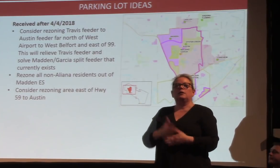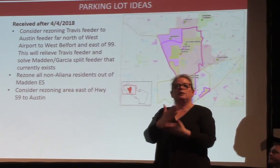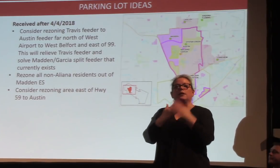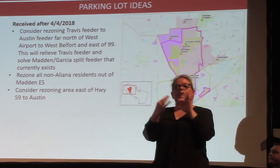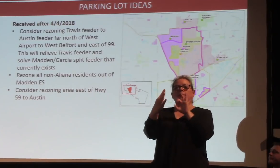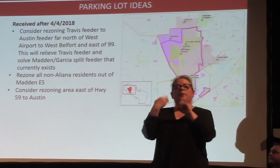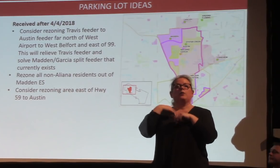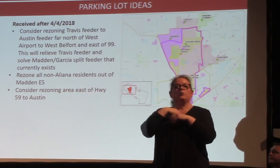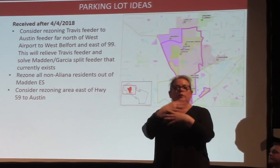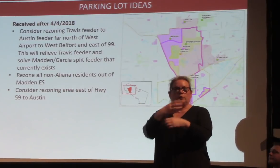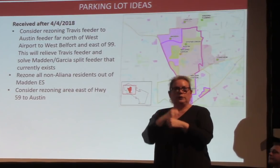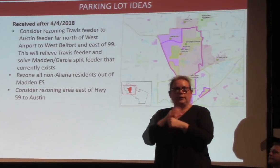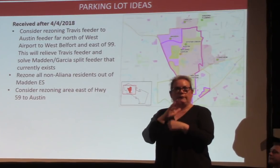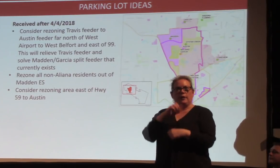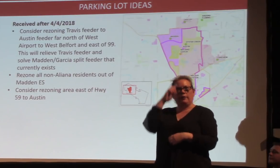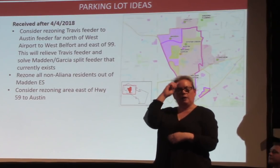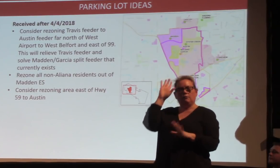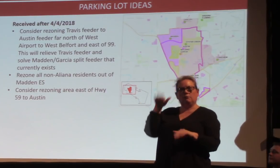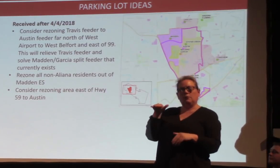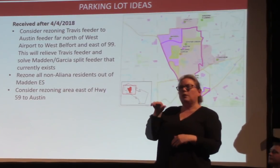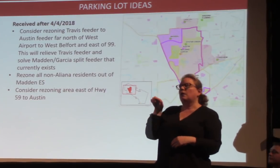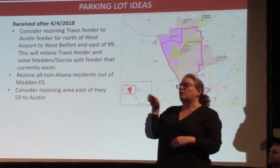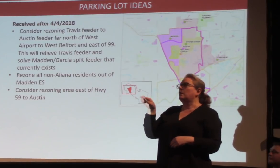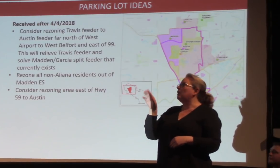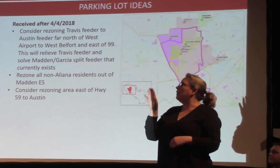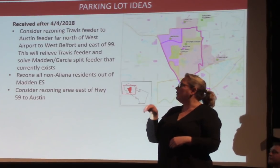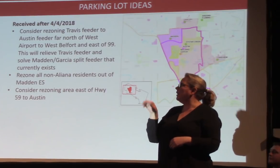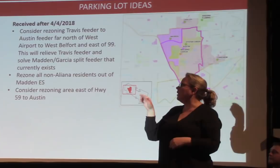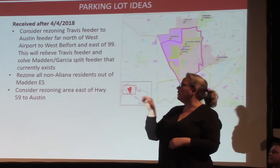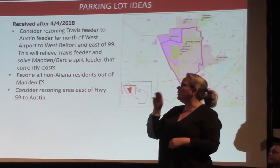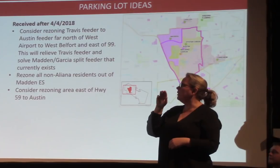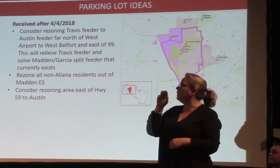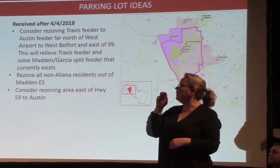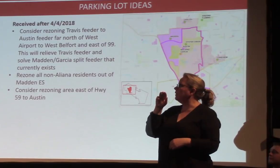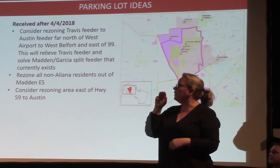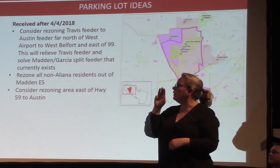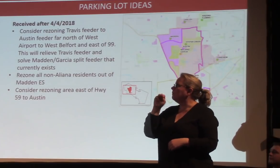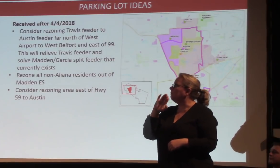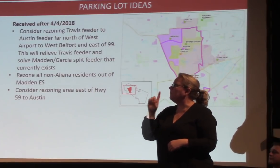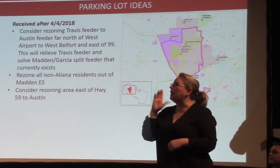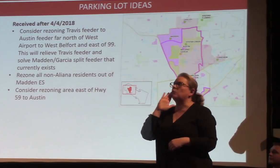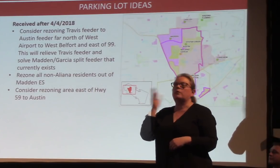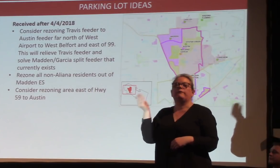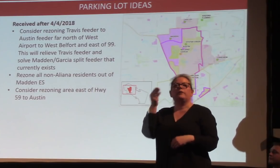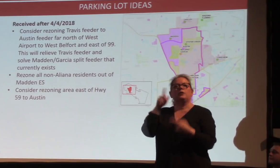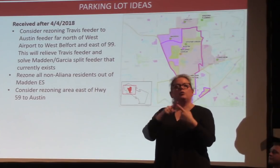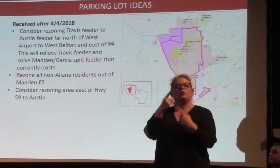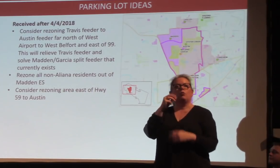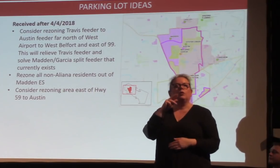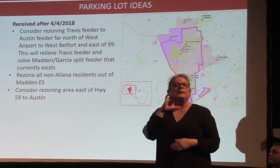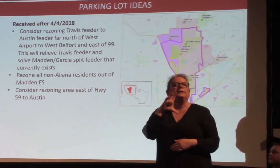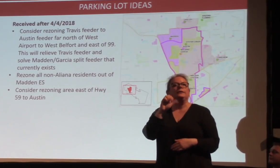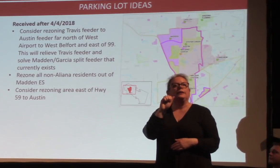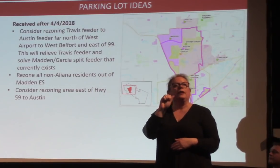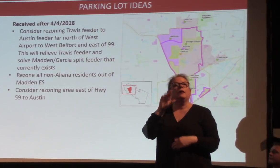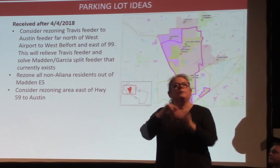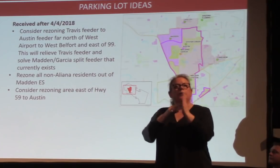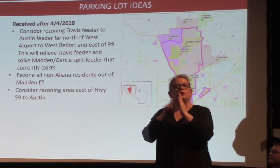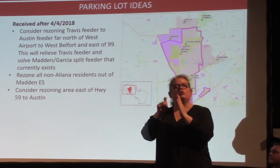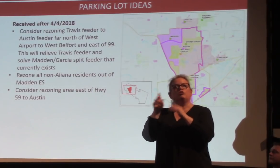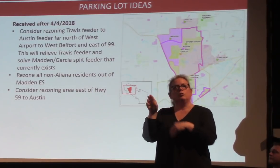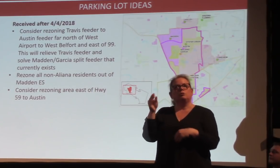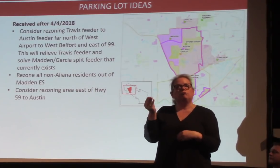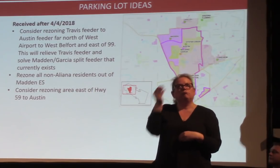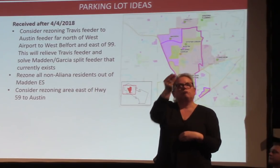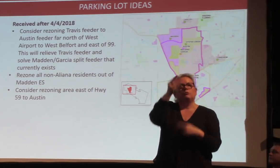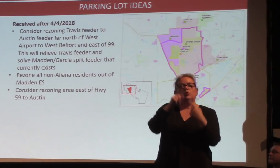indicates that, hey, if Madden is going to feed to Garcia, then it should go to Austin too. And then some other, you know, the other side of that as well,